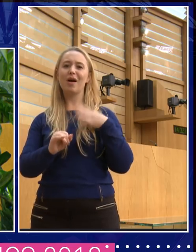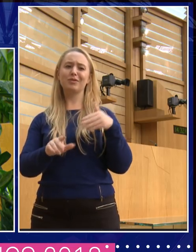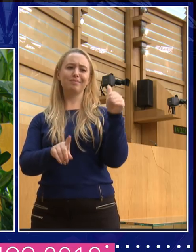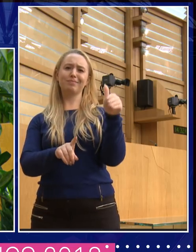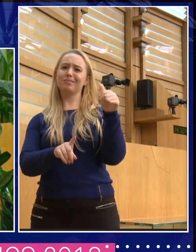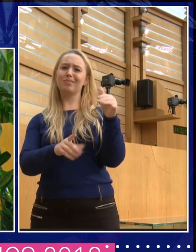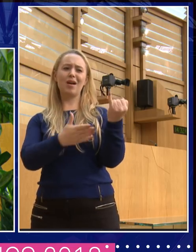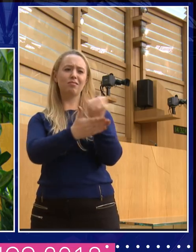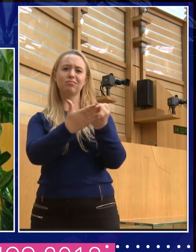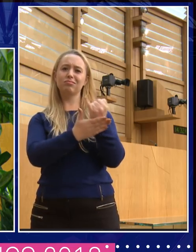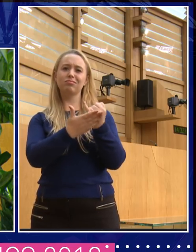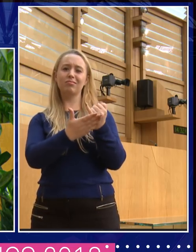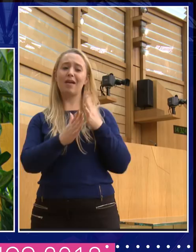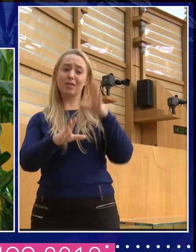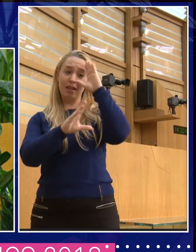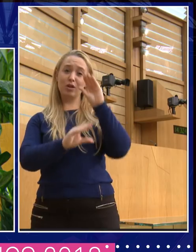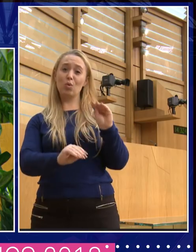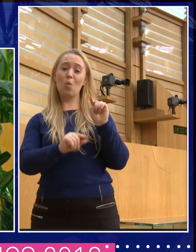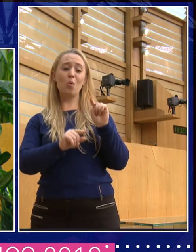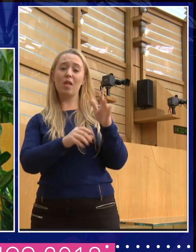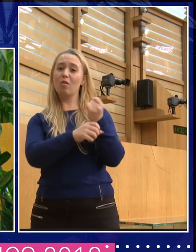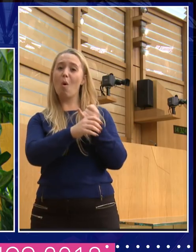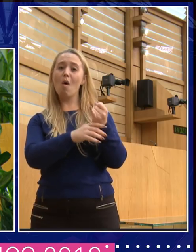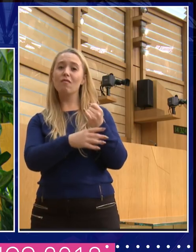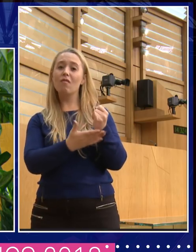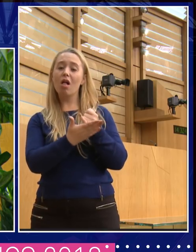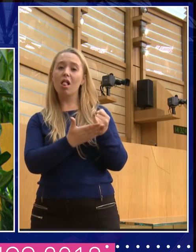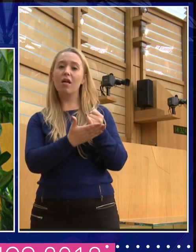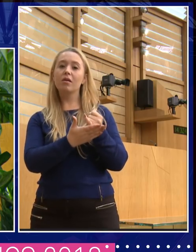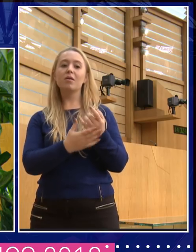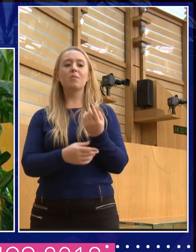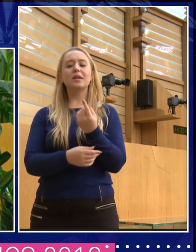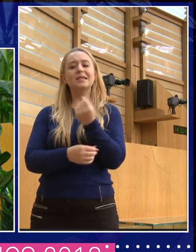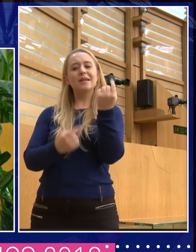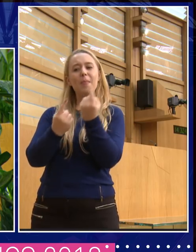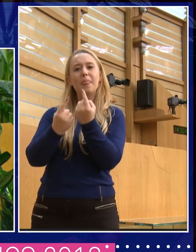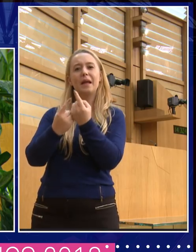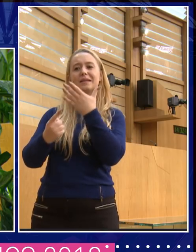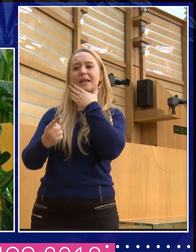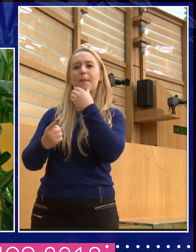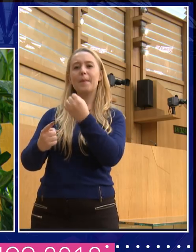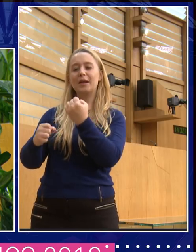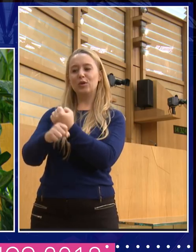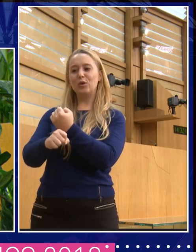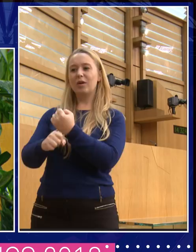disgraceful. But, you know, some things that some men do, and I'm not tiring all men with the same brush. They're just silly.